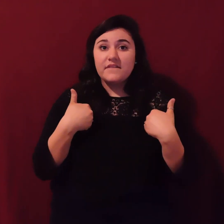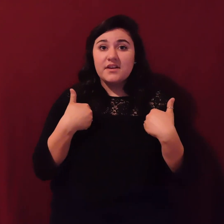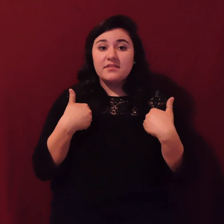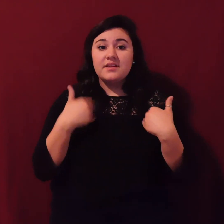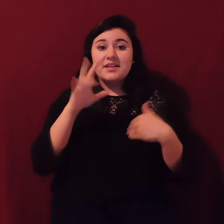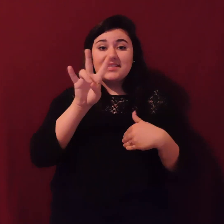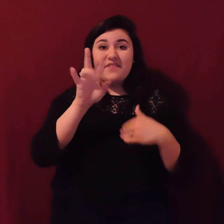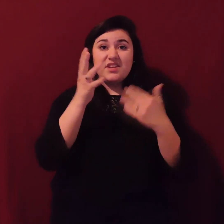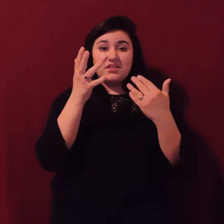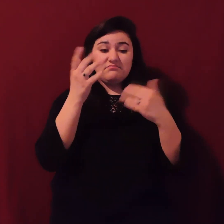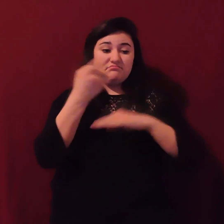Okay?